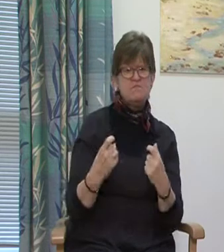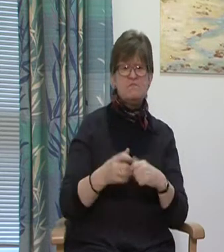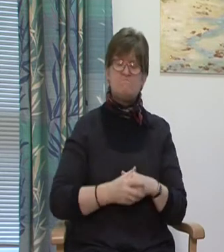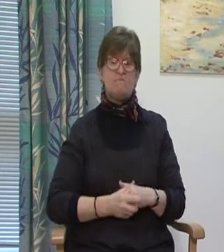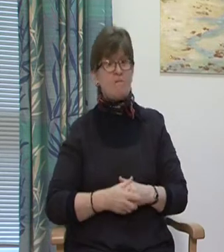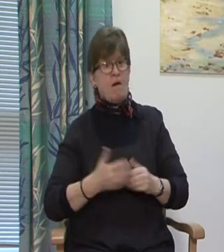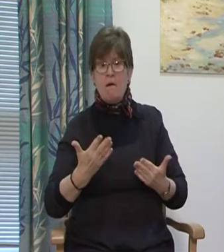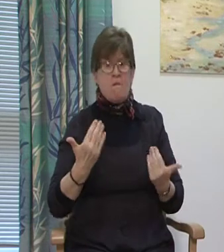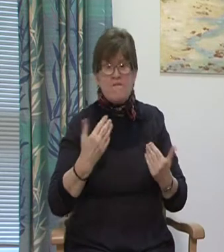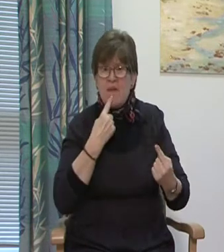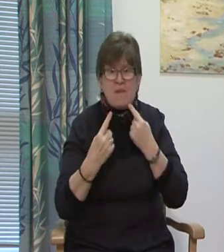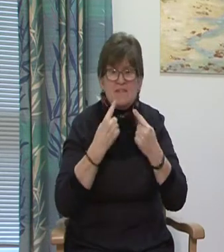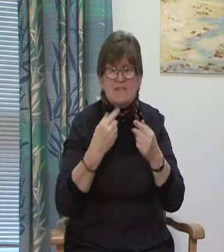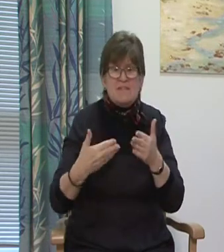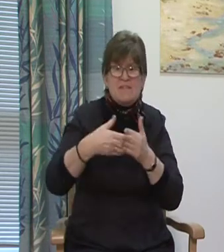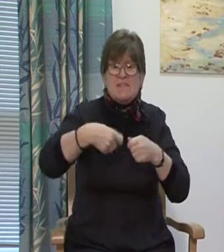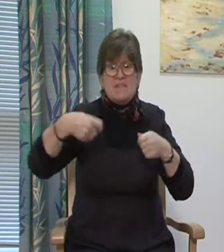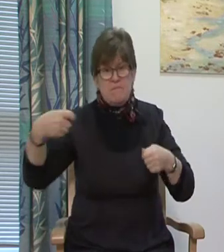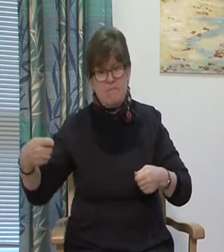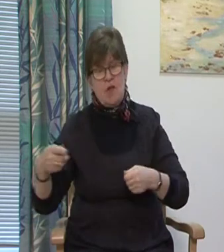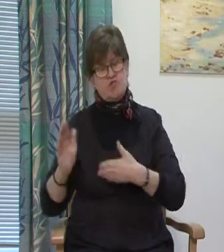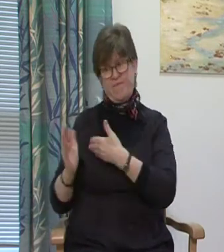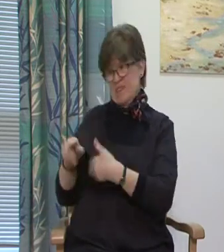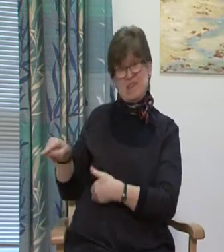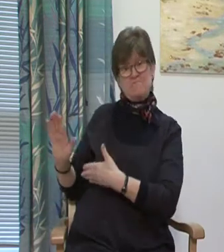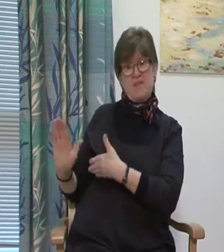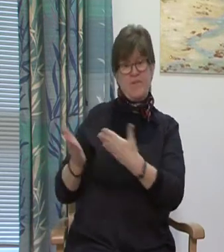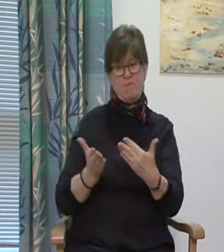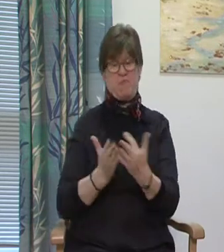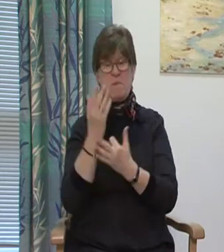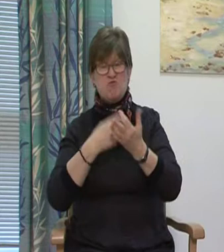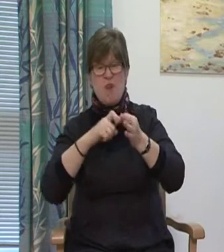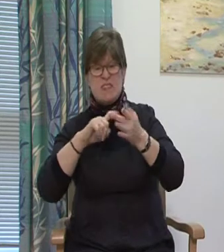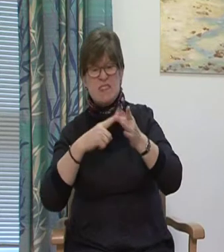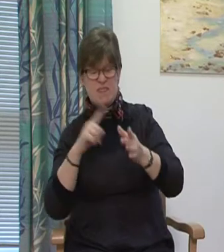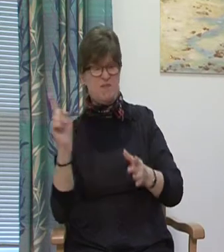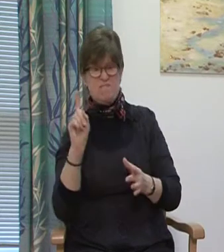provided by RQIA is available by telephone or online.